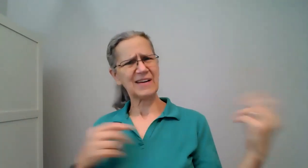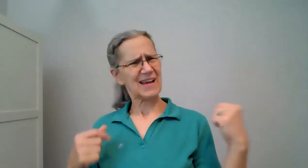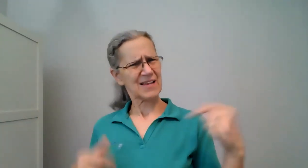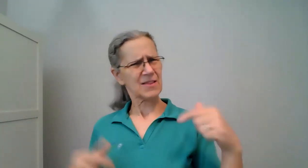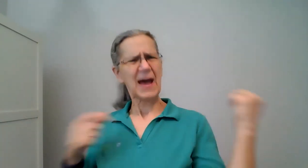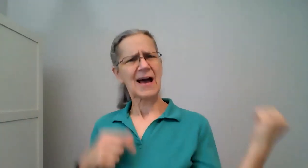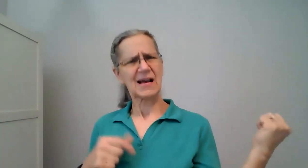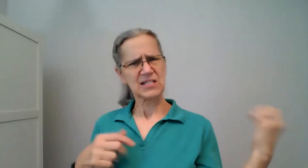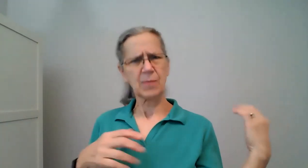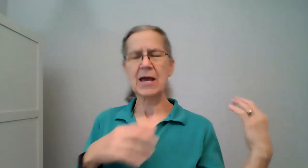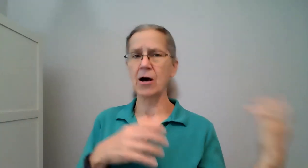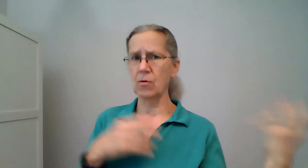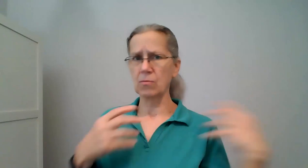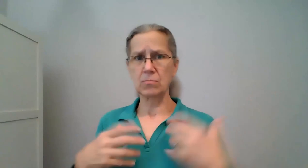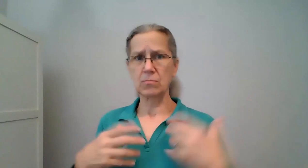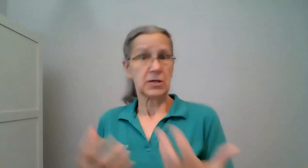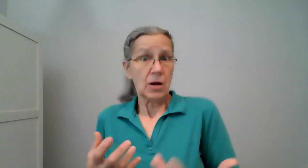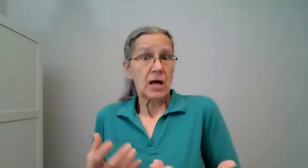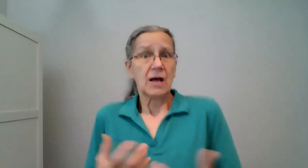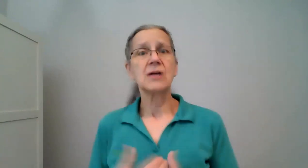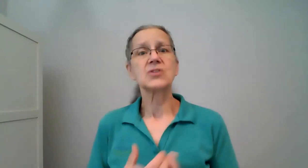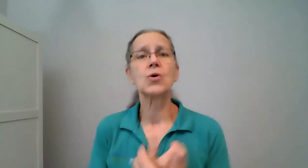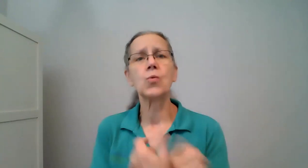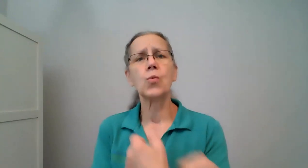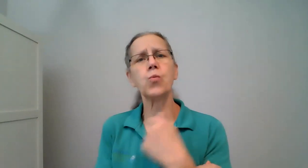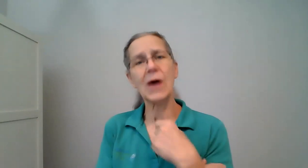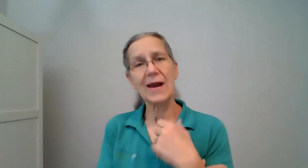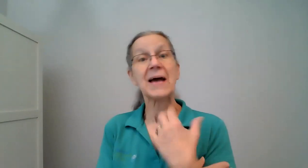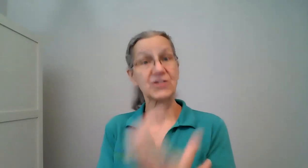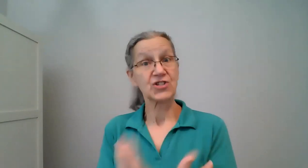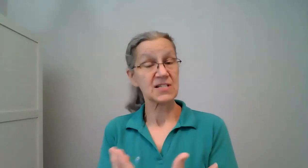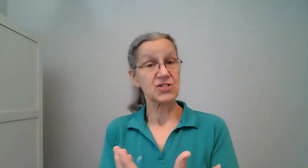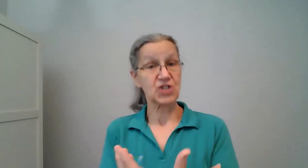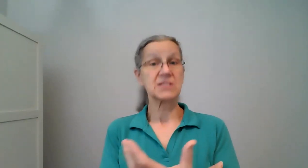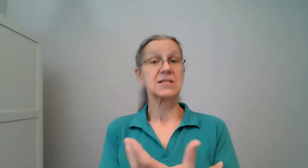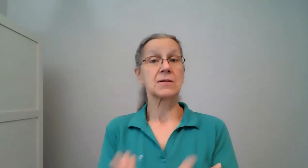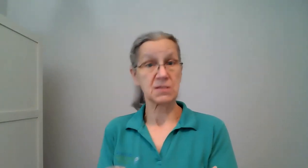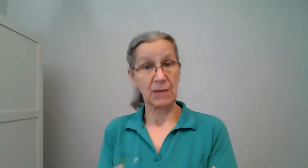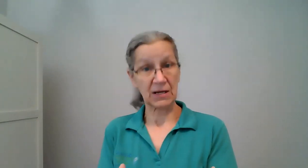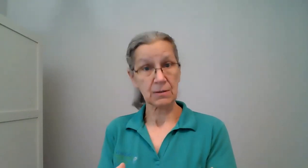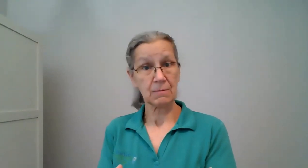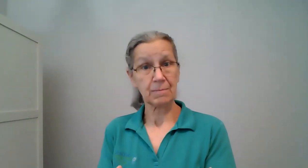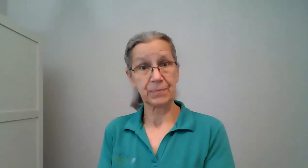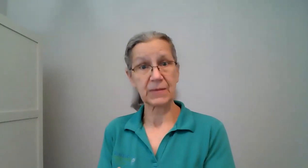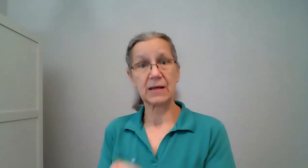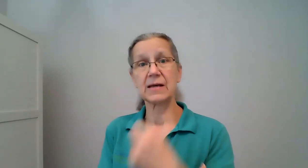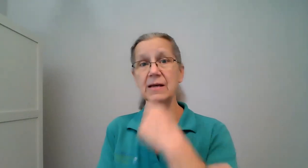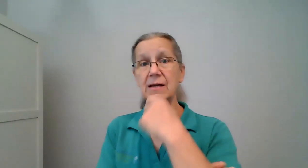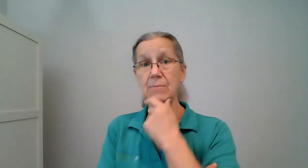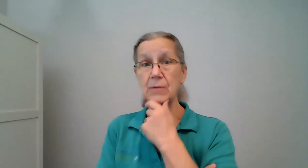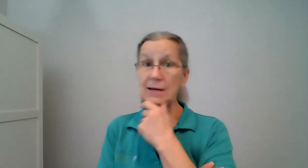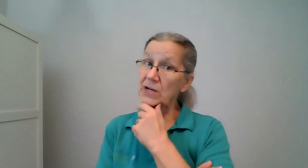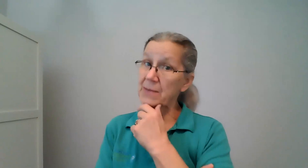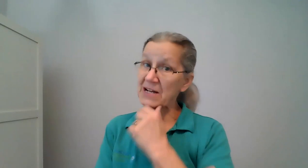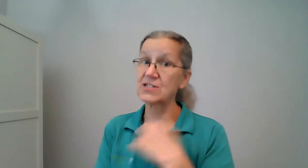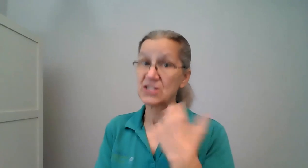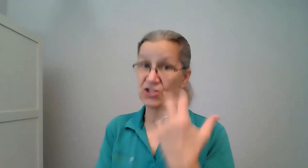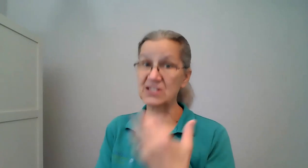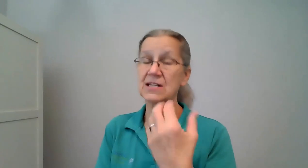in the past tell me how you know so what i'm actually suggesting this month and what i'm actually suggesting